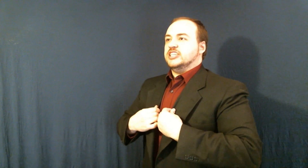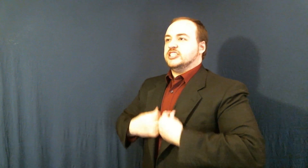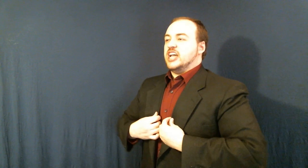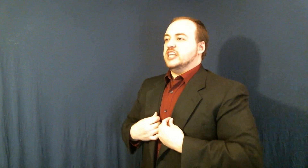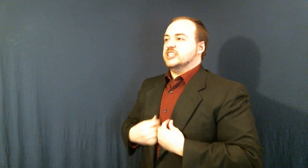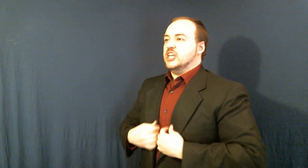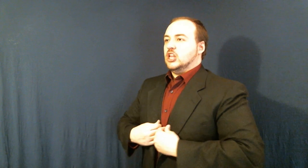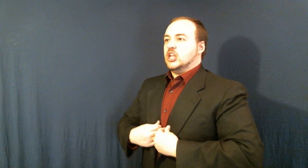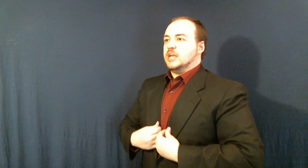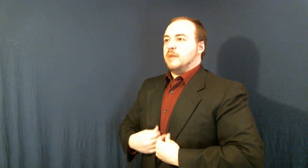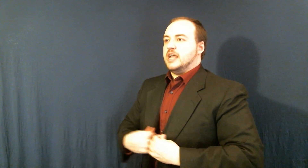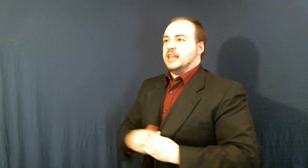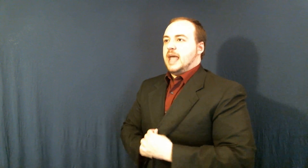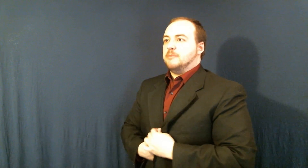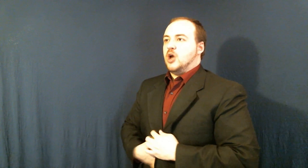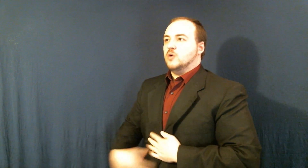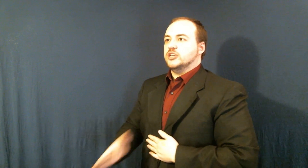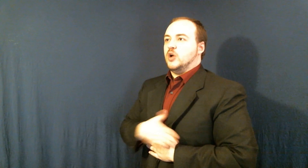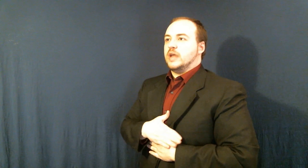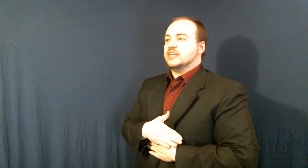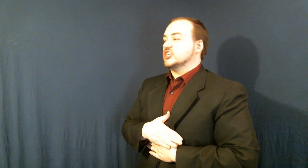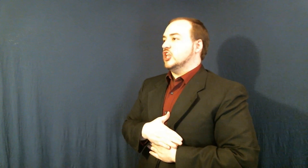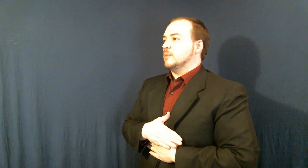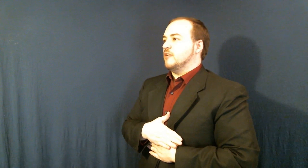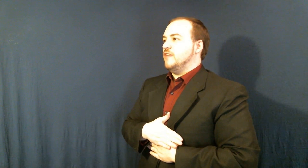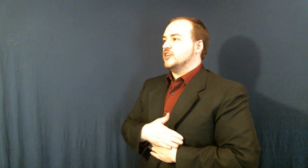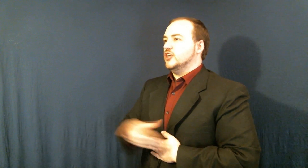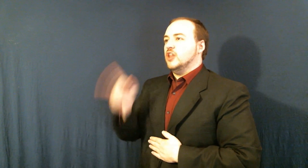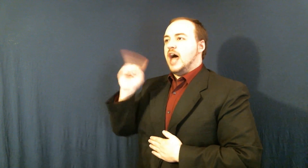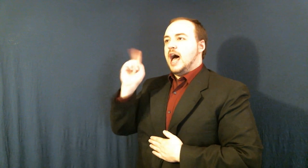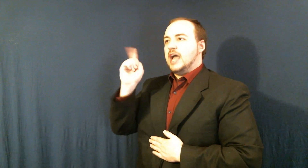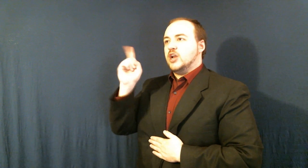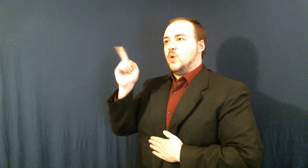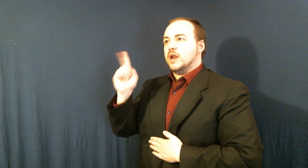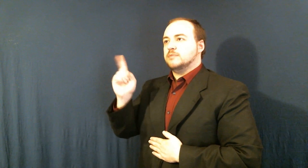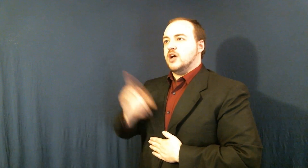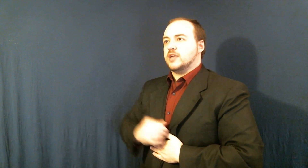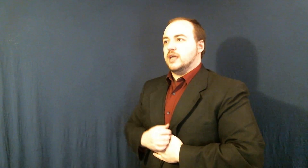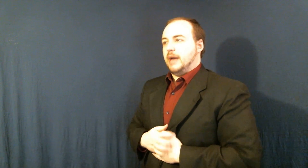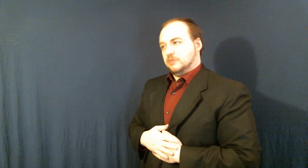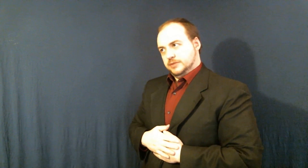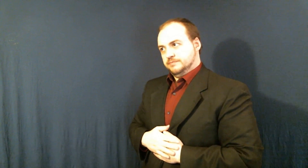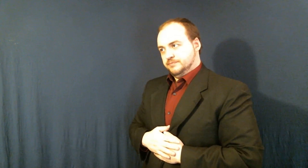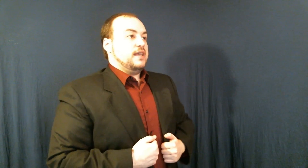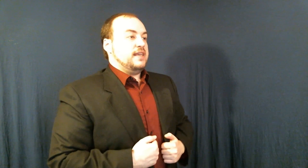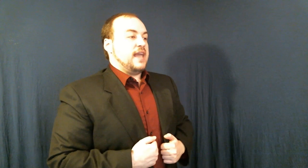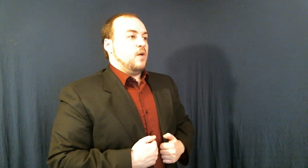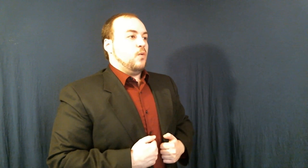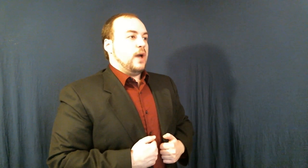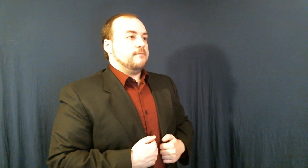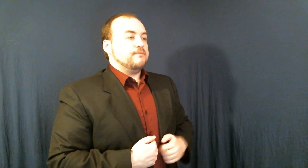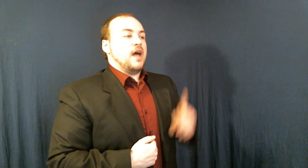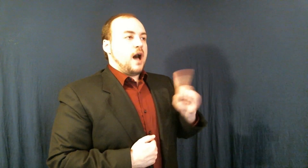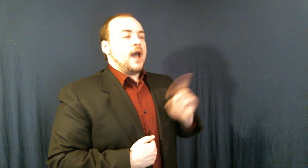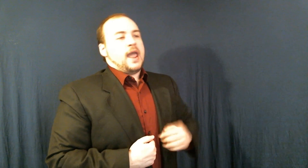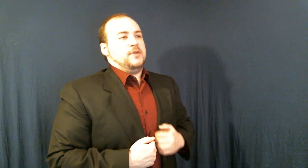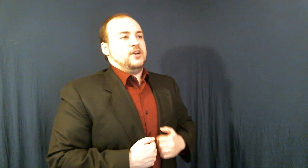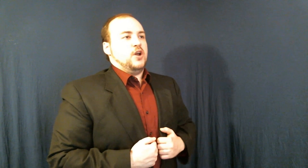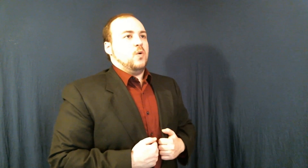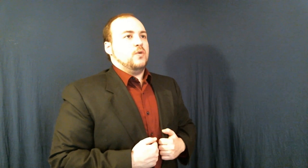sciencey, sciencey, look at my lab coat. Don't I just look professional? Well, I know what I'm talking about. Yeah, well, I happen to know